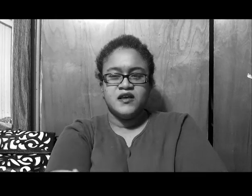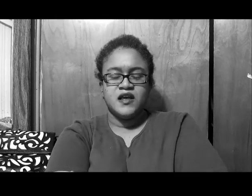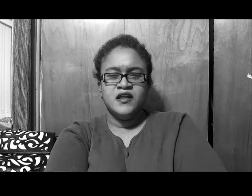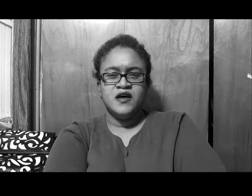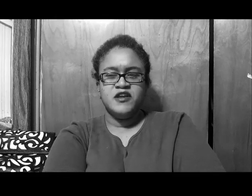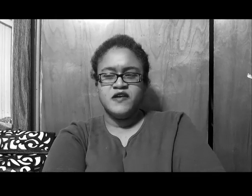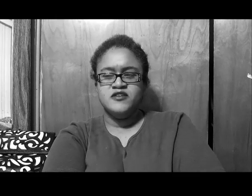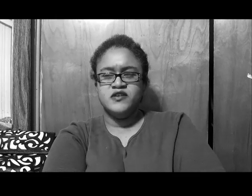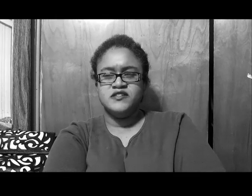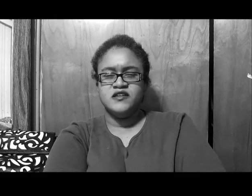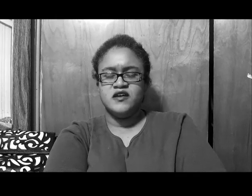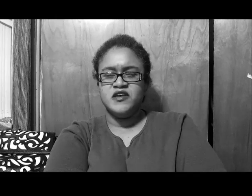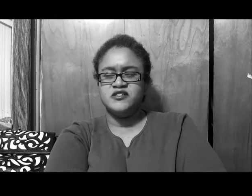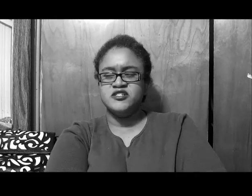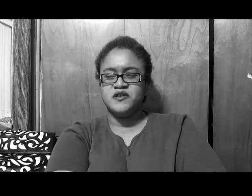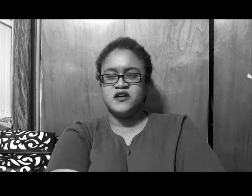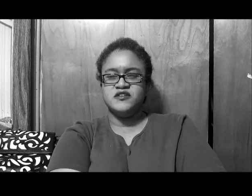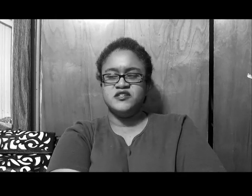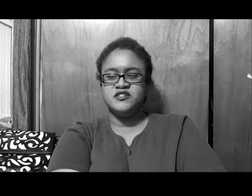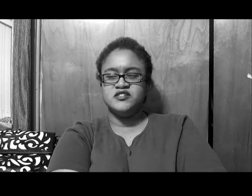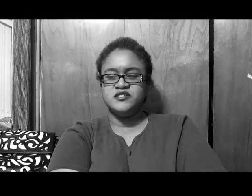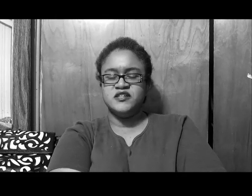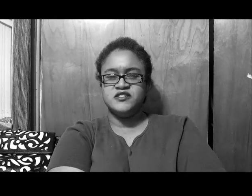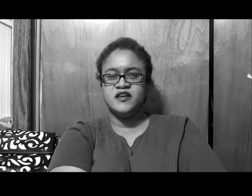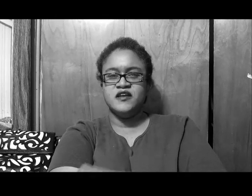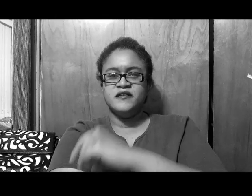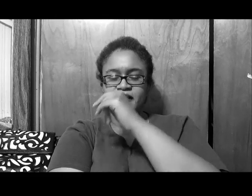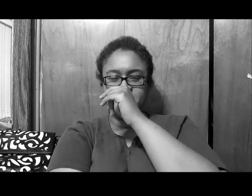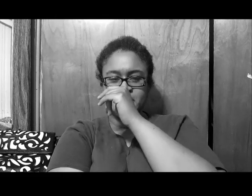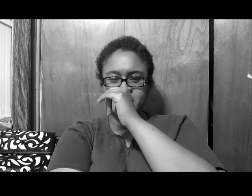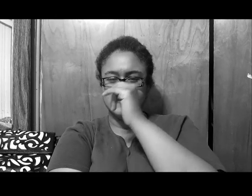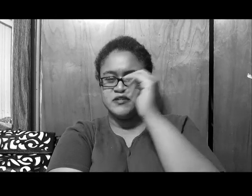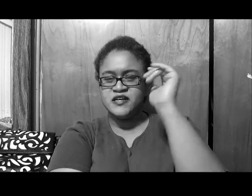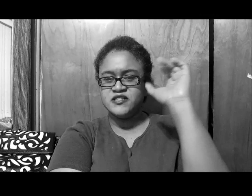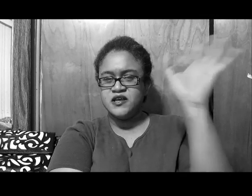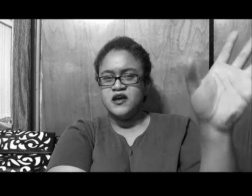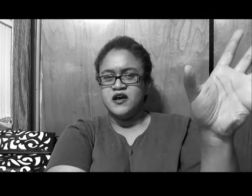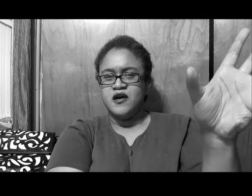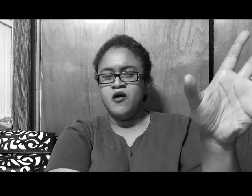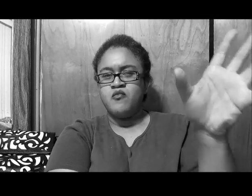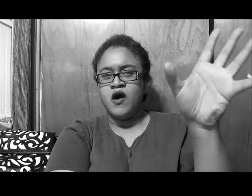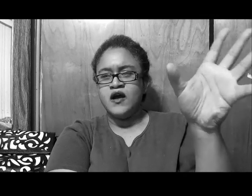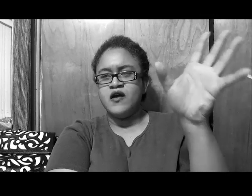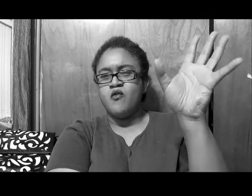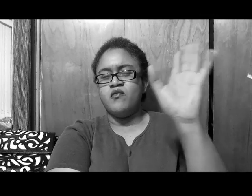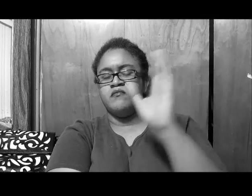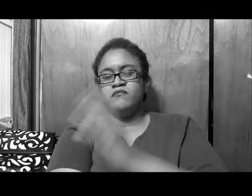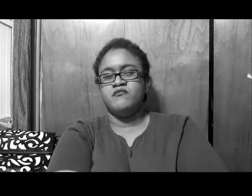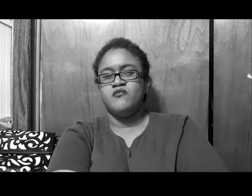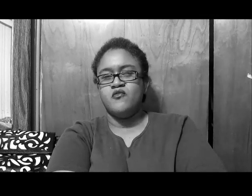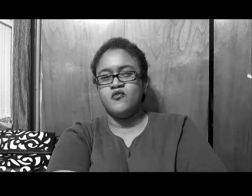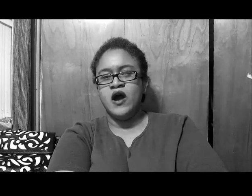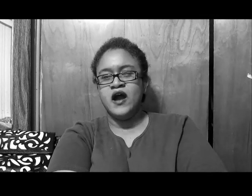and I mean, Phaedra ain't sitting, I mean, just because, just sitting here like, that's, oh, why, why,